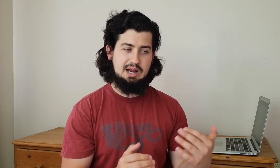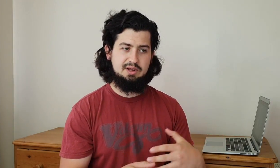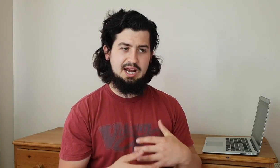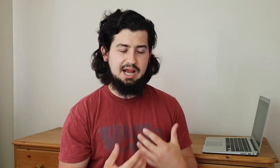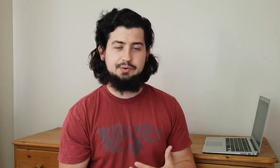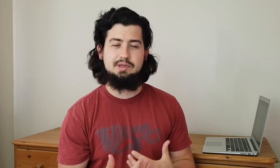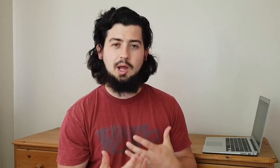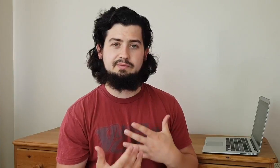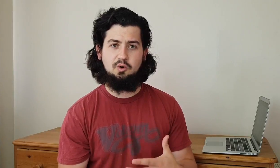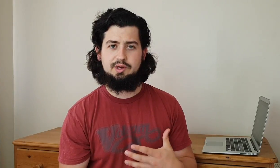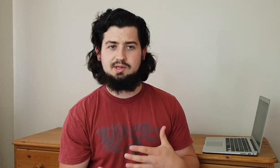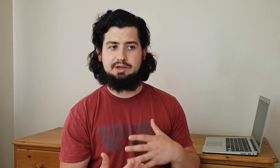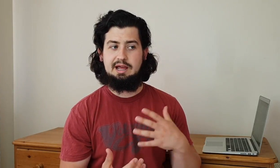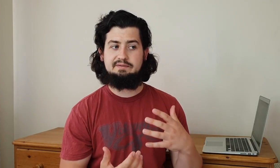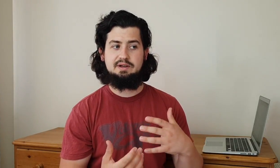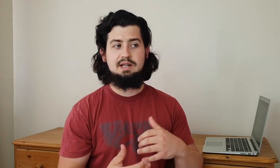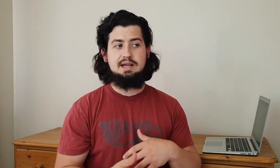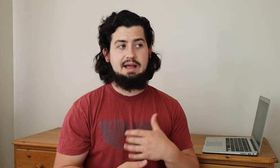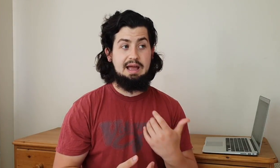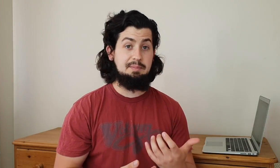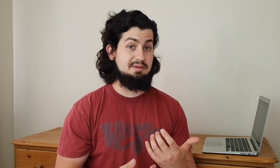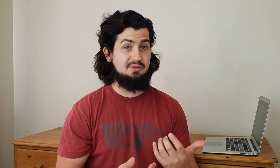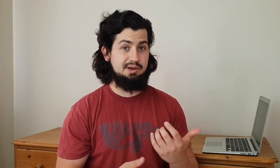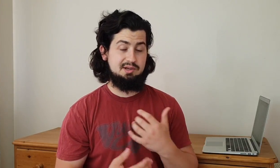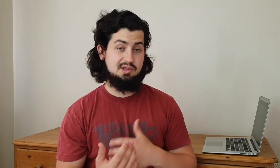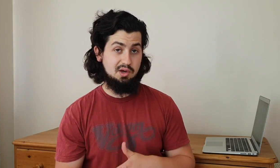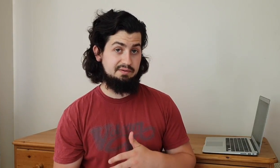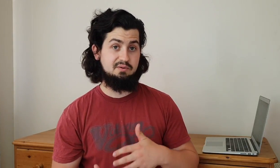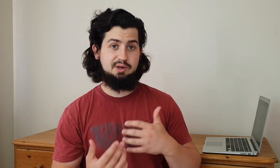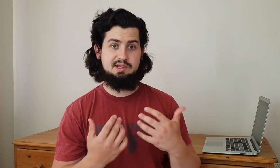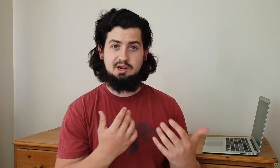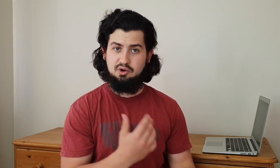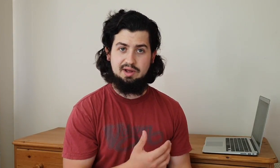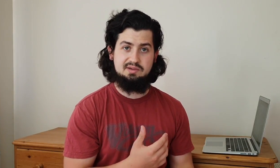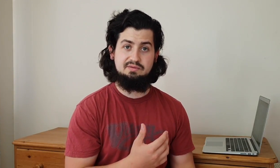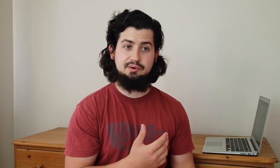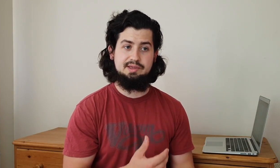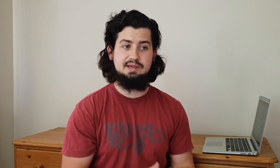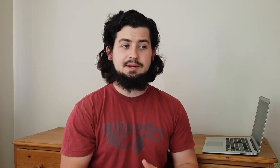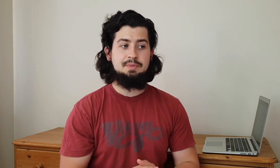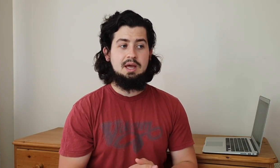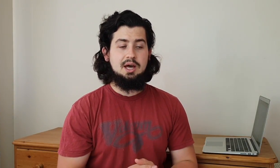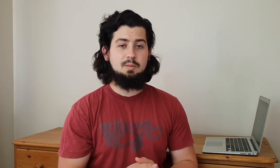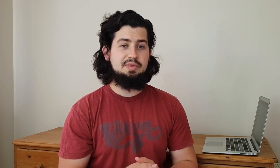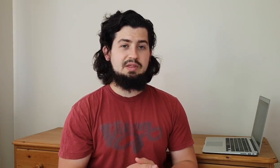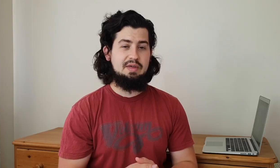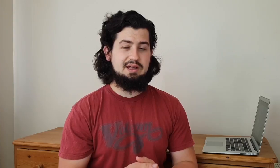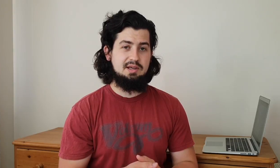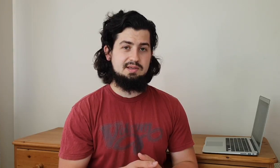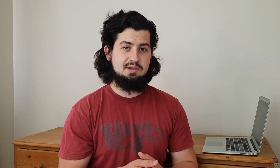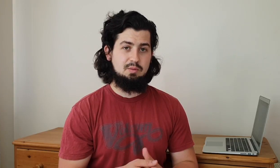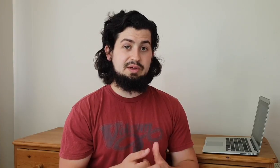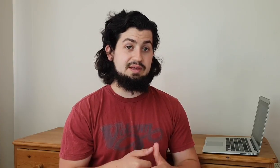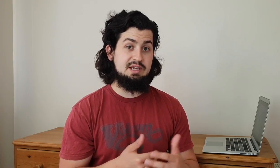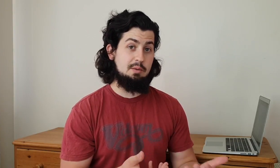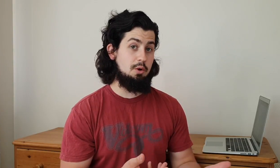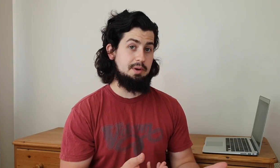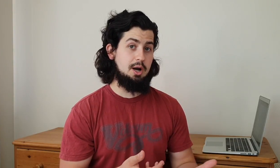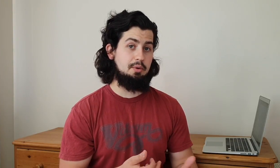can have like an angry type voice and we can have a a happy voice and a soft voice and an aggressive voice and we think that doesn't we think that definitely won't pick up on